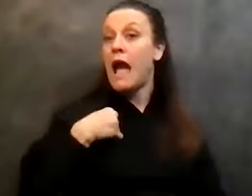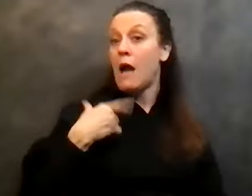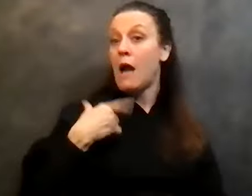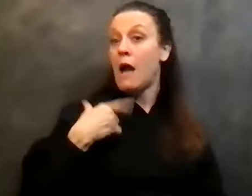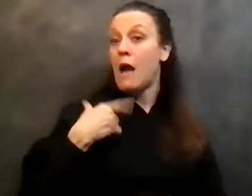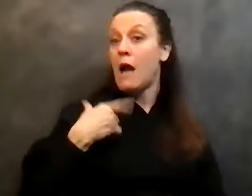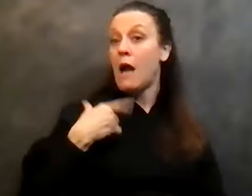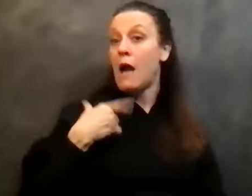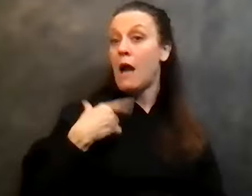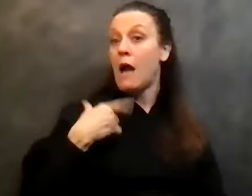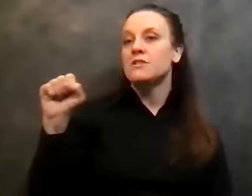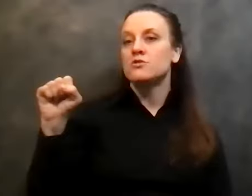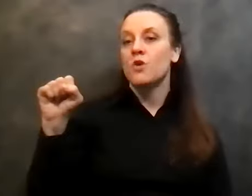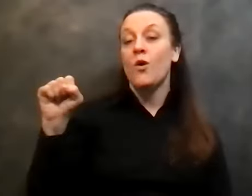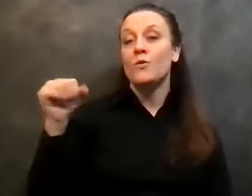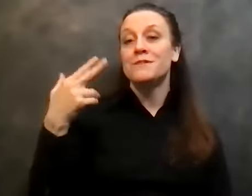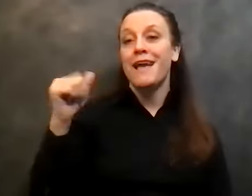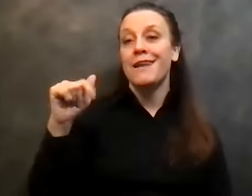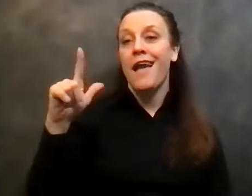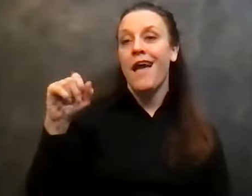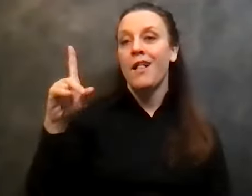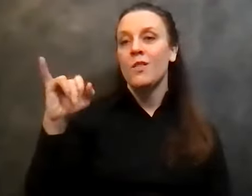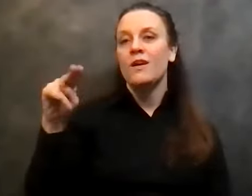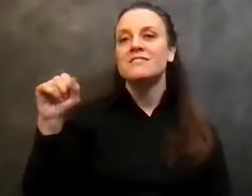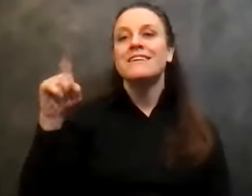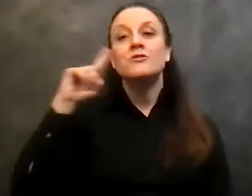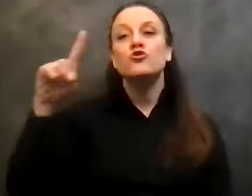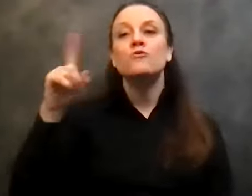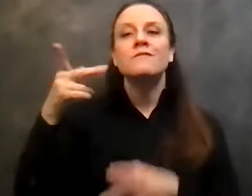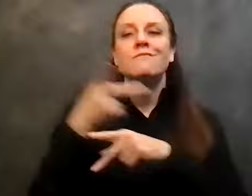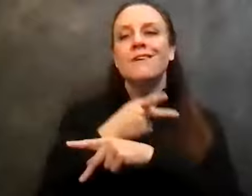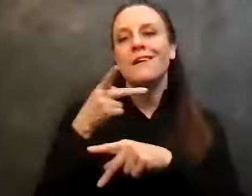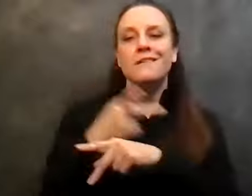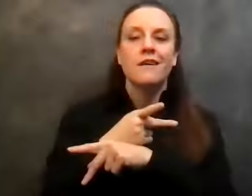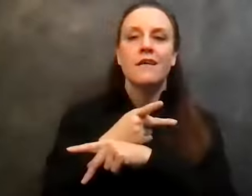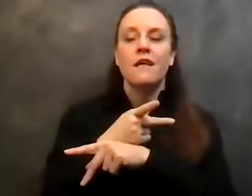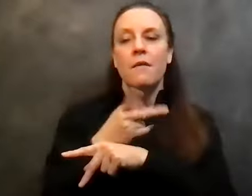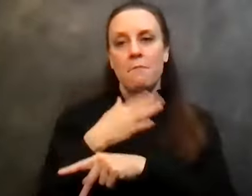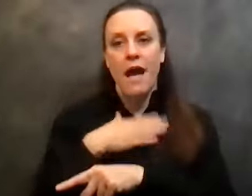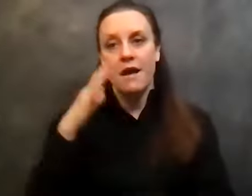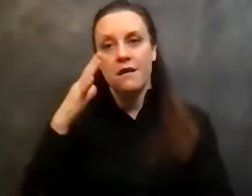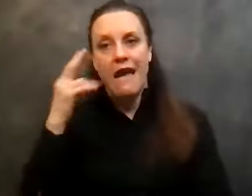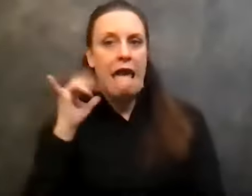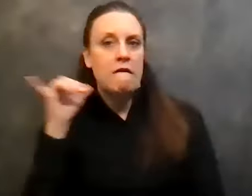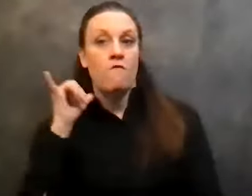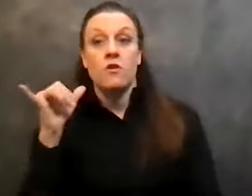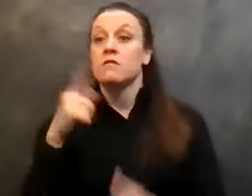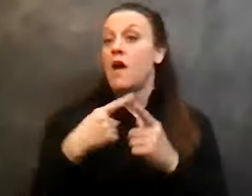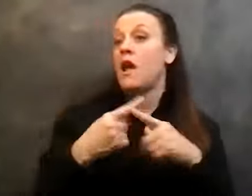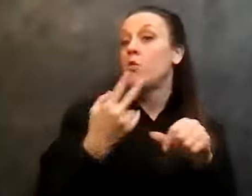hangovers and I would use, uh, I would use cocaine or speed or whatever to be able to drink longer. So